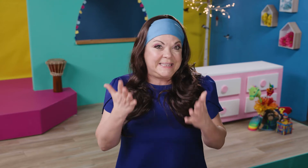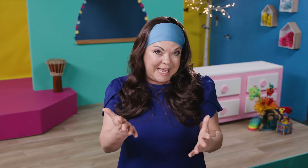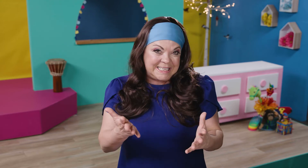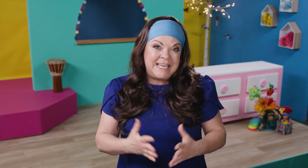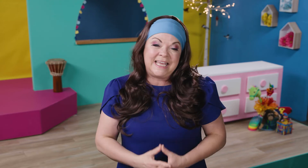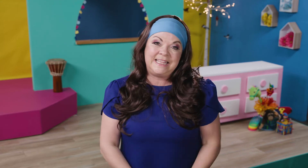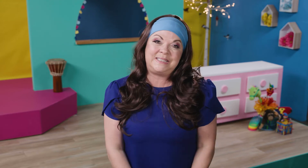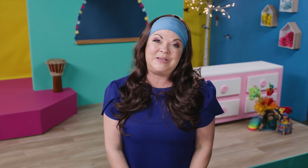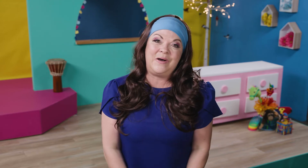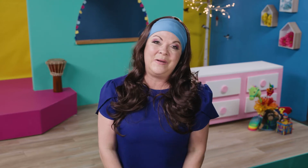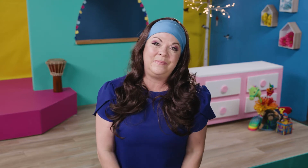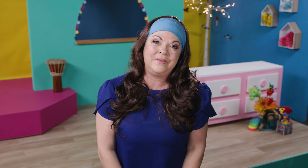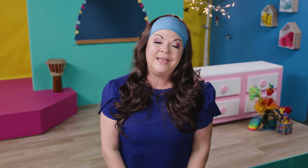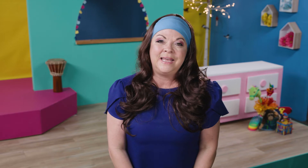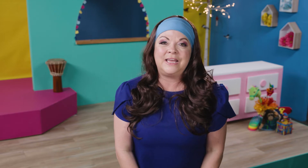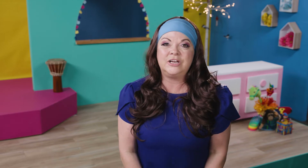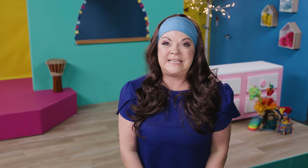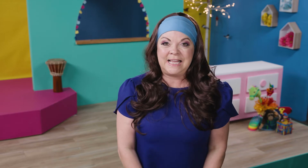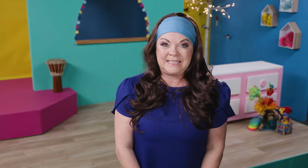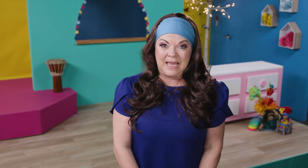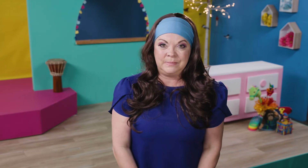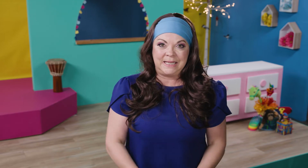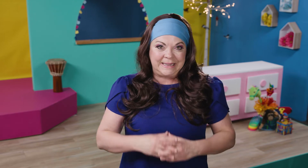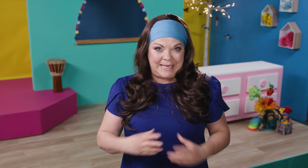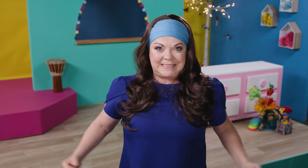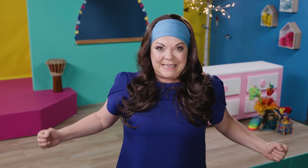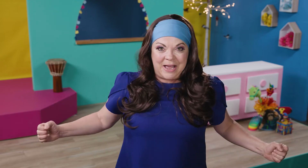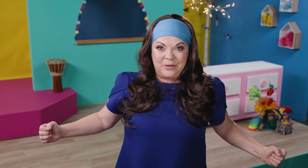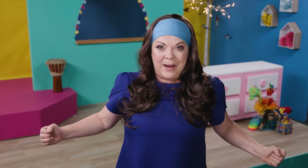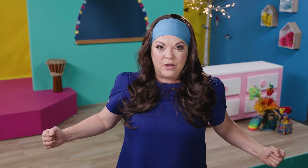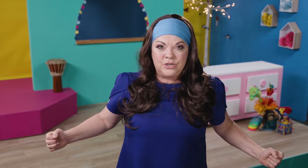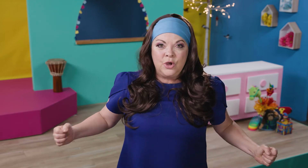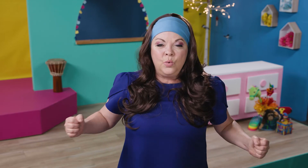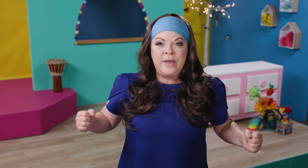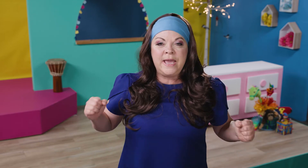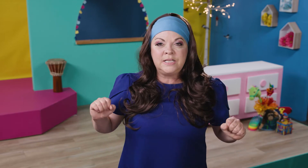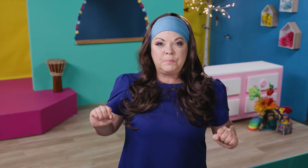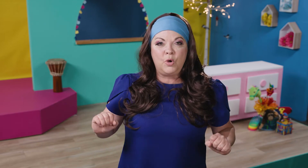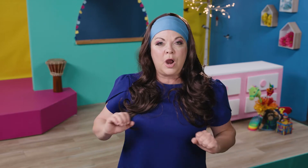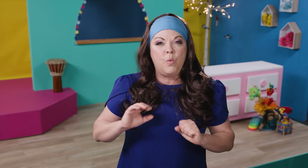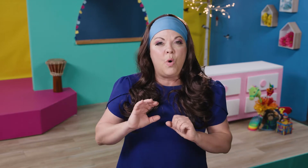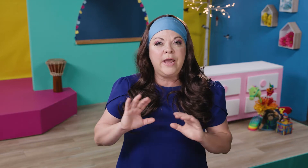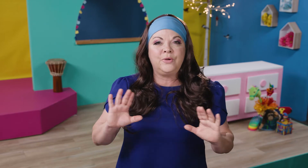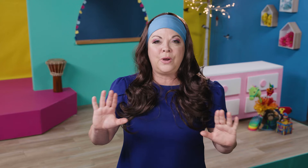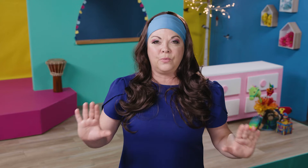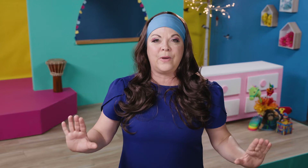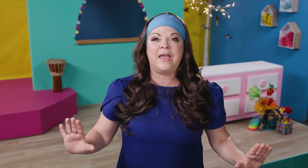delight in this song. In our dance games, Let's Clown Around, we explore a wider array